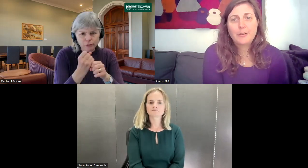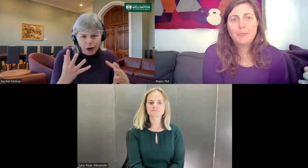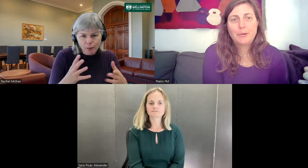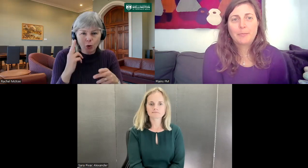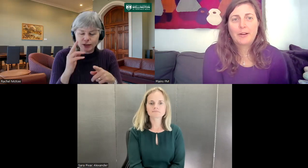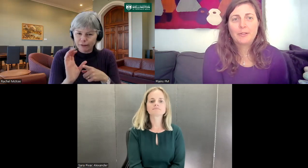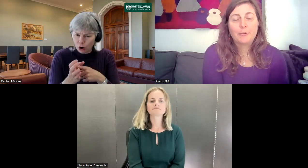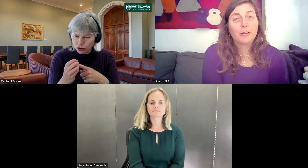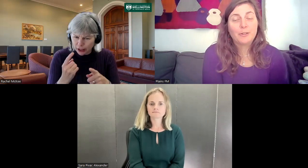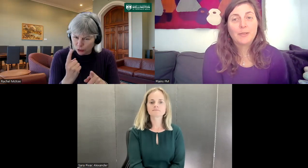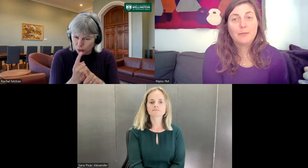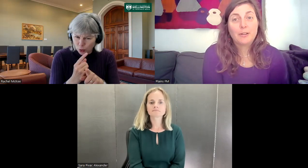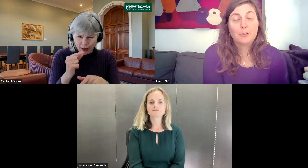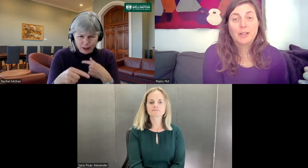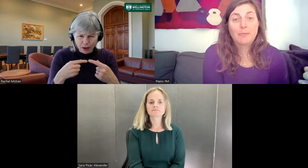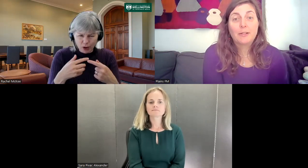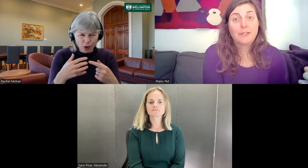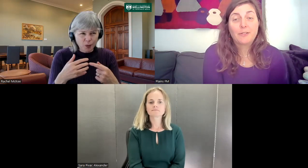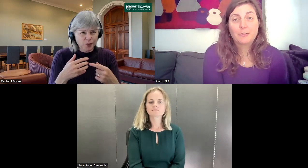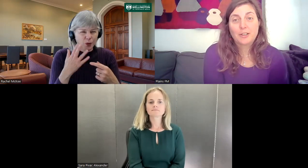a wee bit more about what do you mean when you're talking about deaf culture?